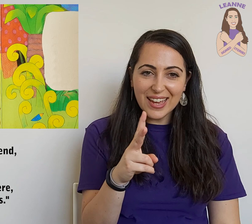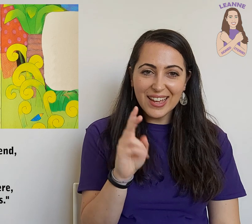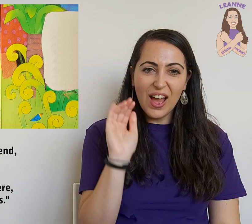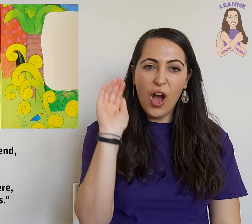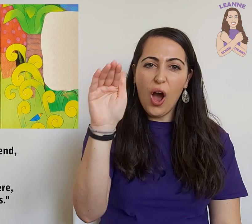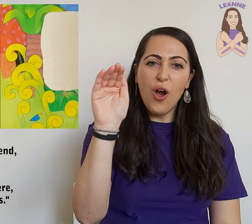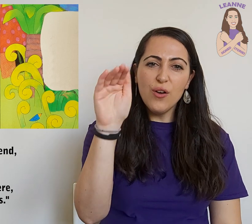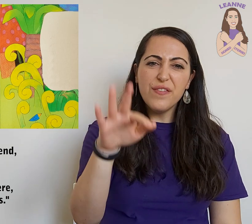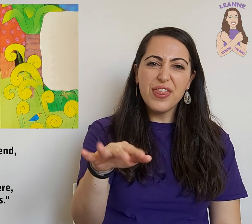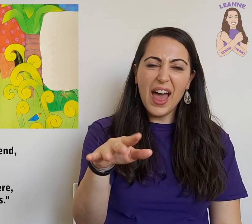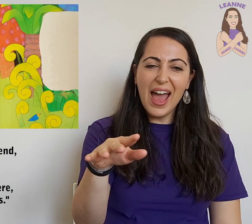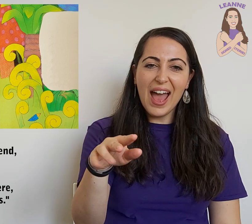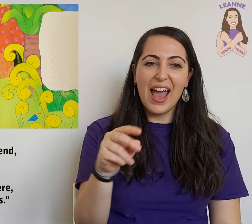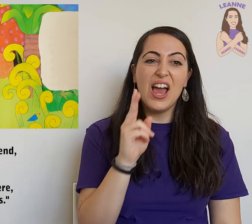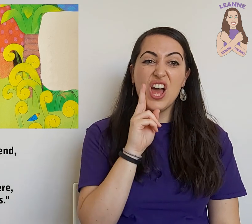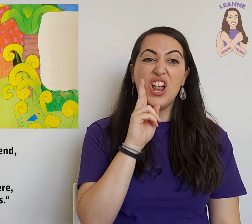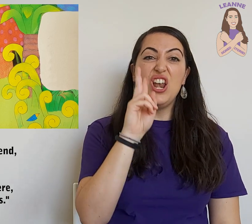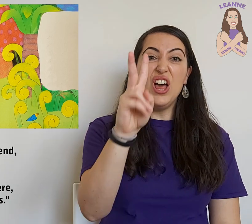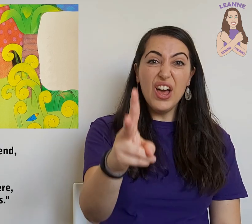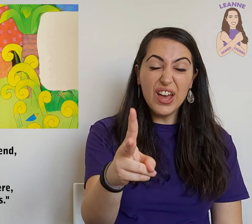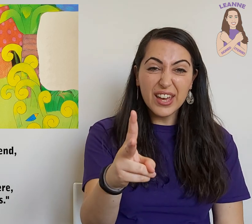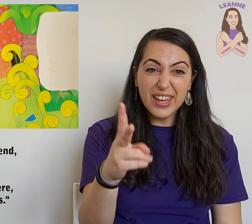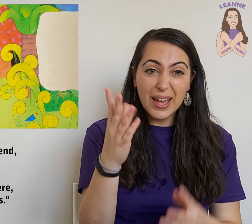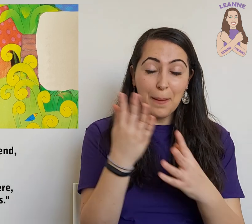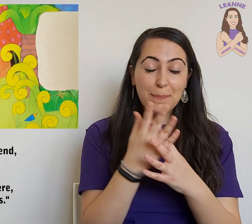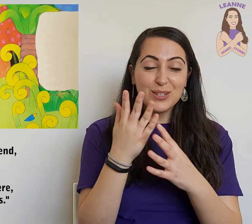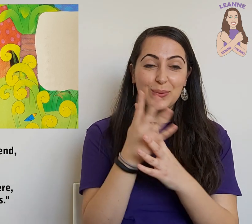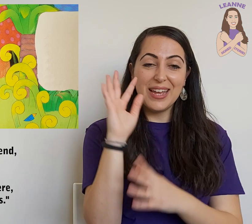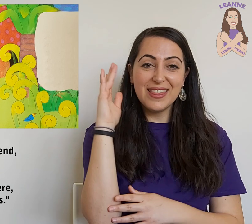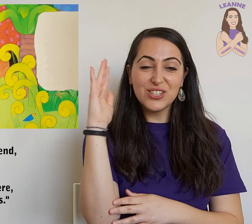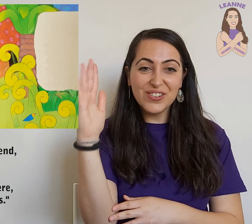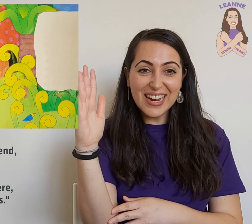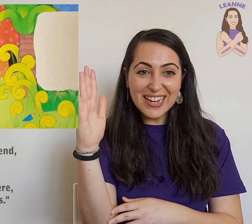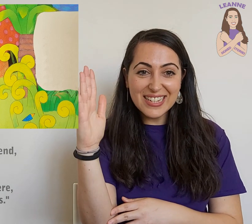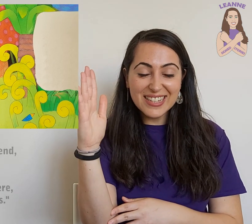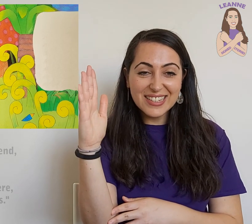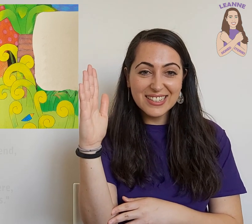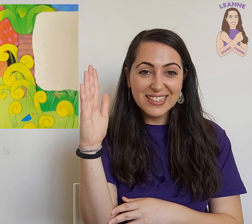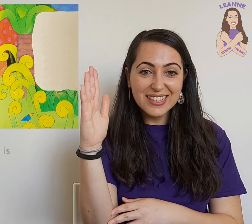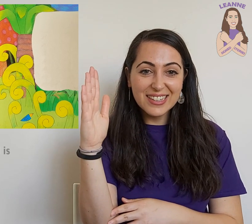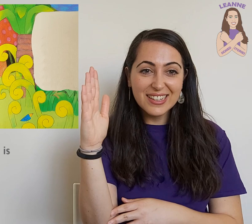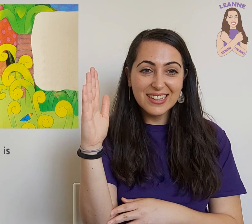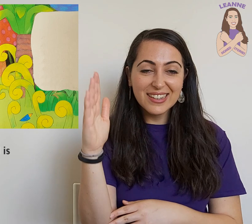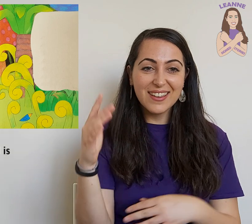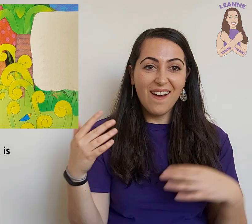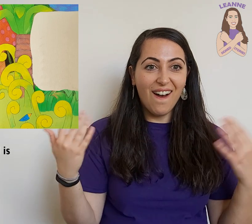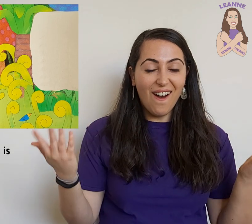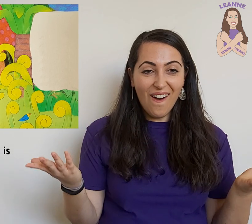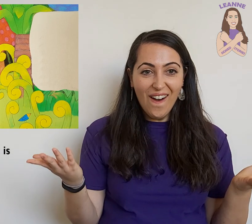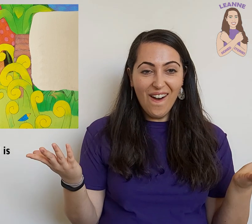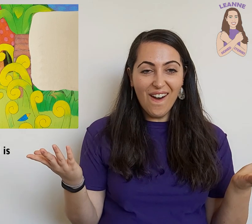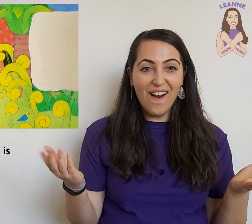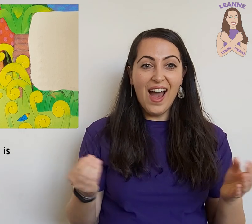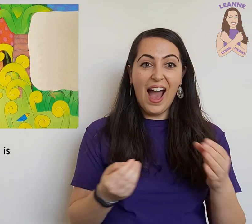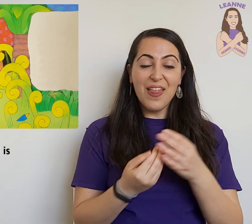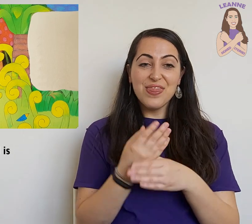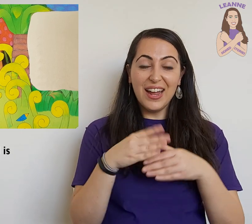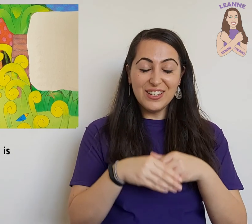Over there. Look, between the trees. Ah, and that new